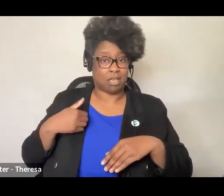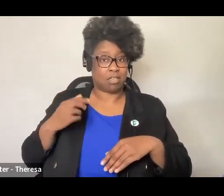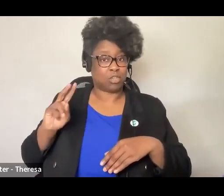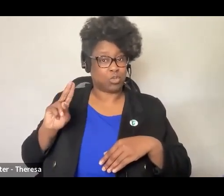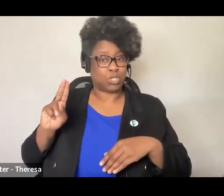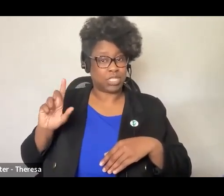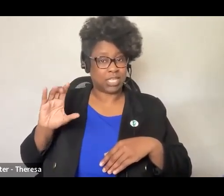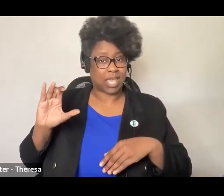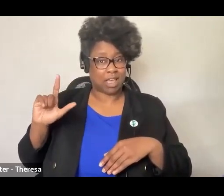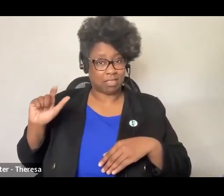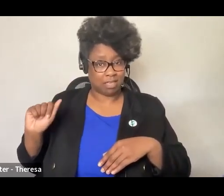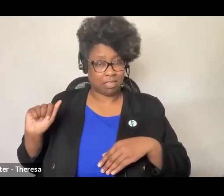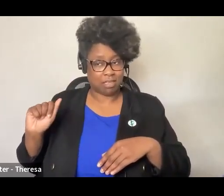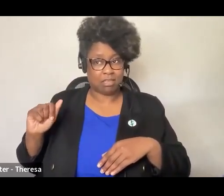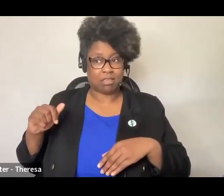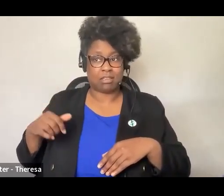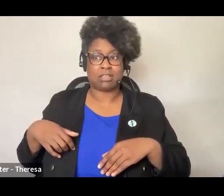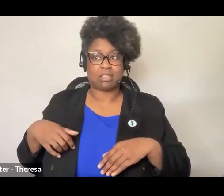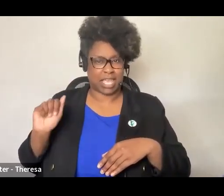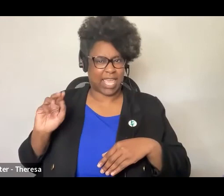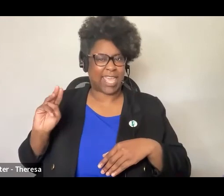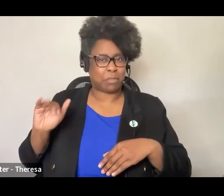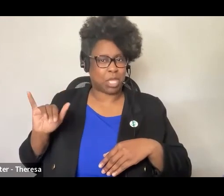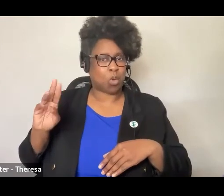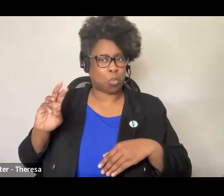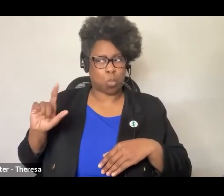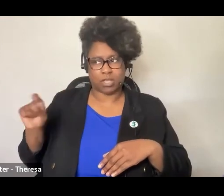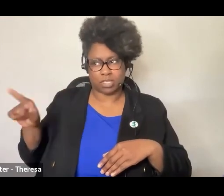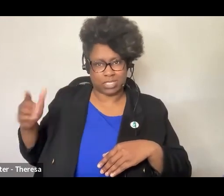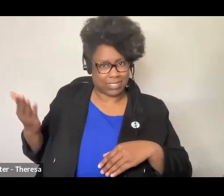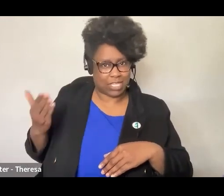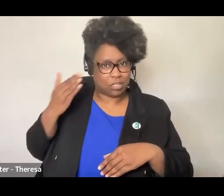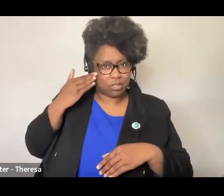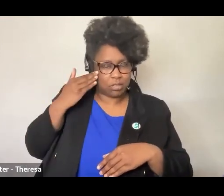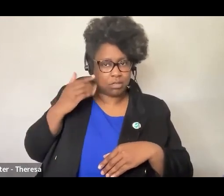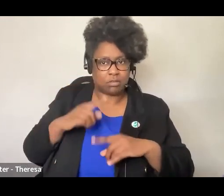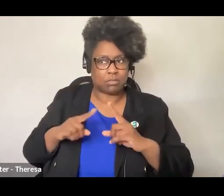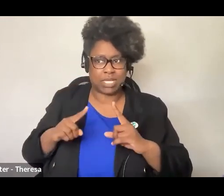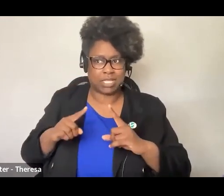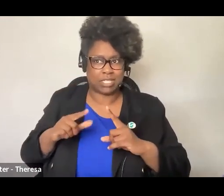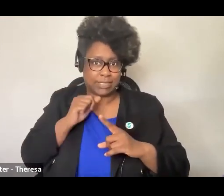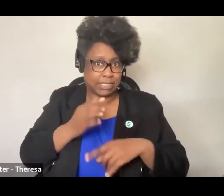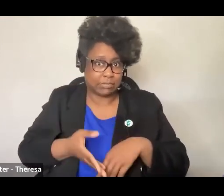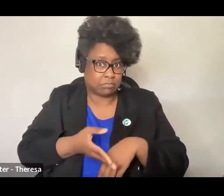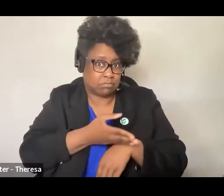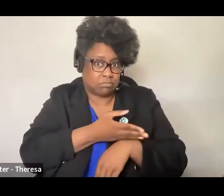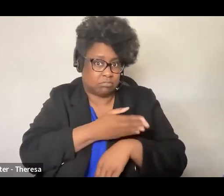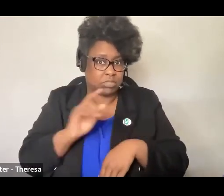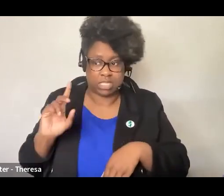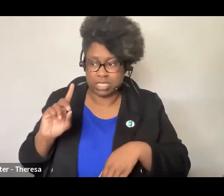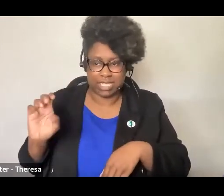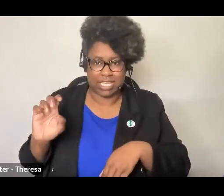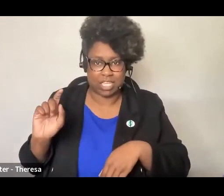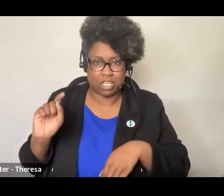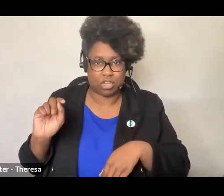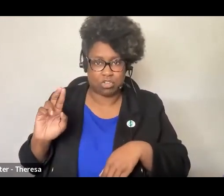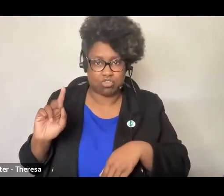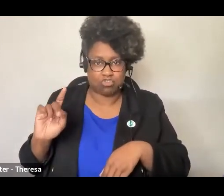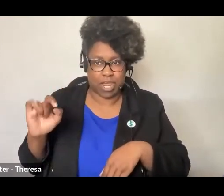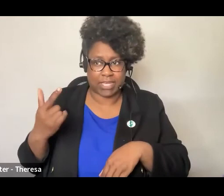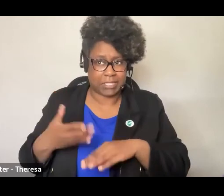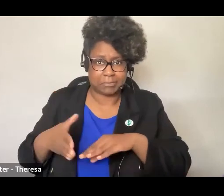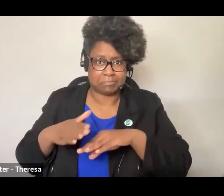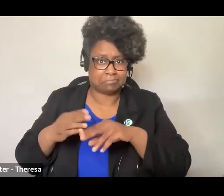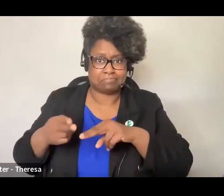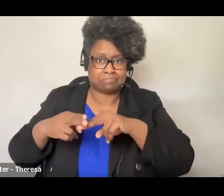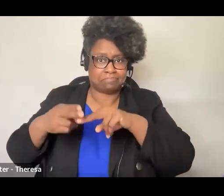at the time too and Amy Wells is here and so but that's not where we went unfortunately and I think, you know, there are a host